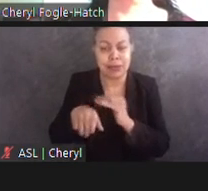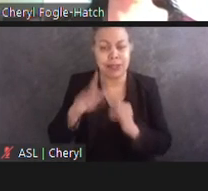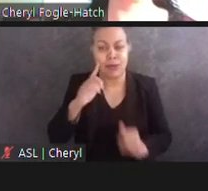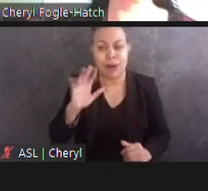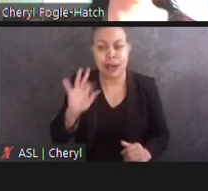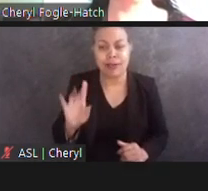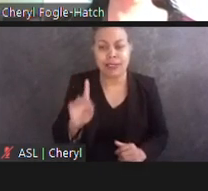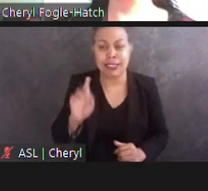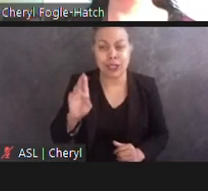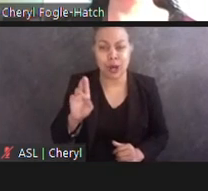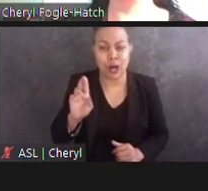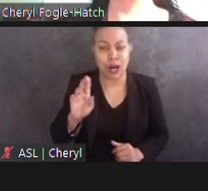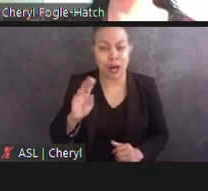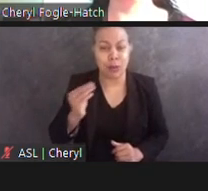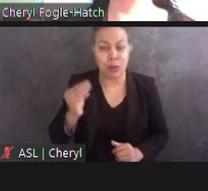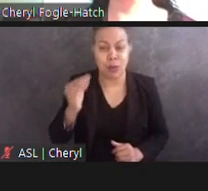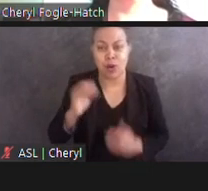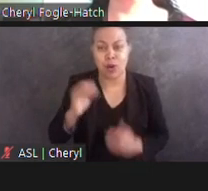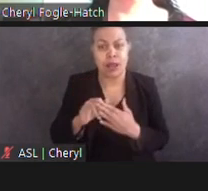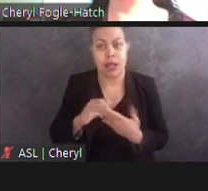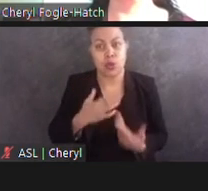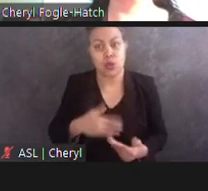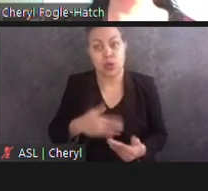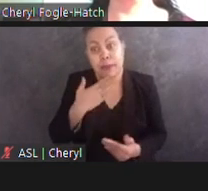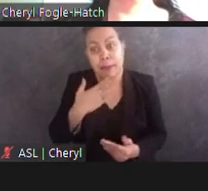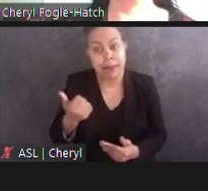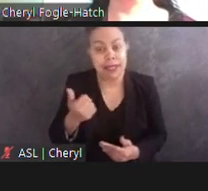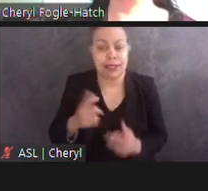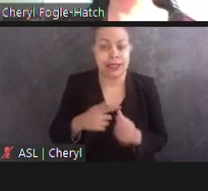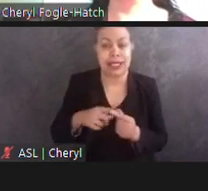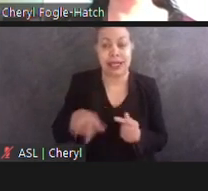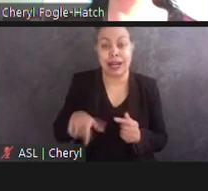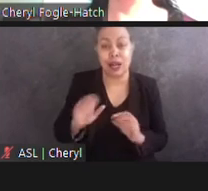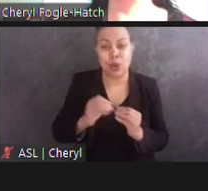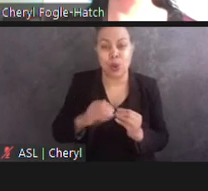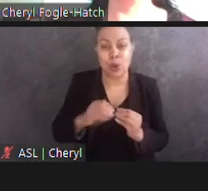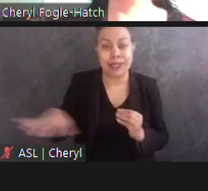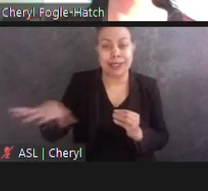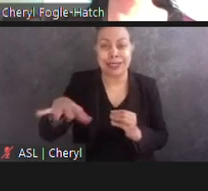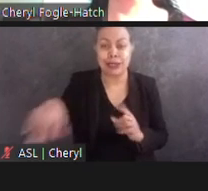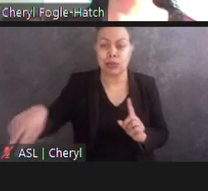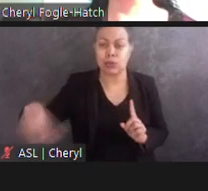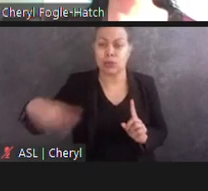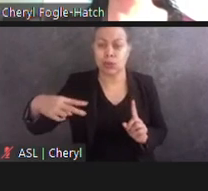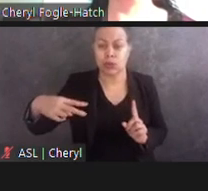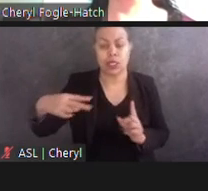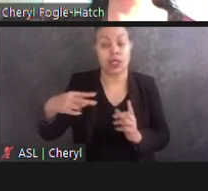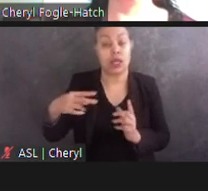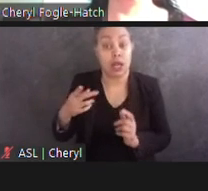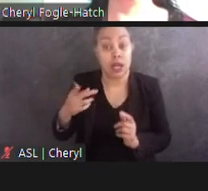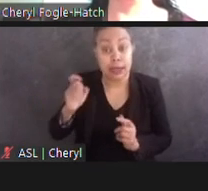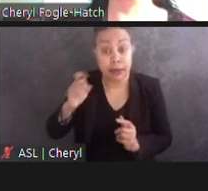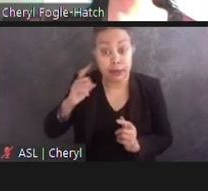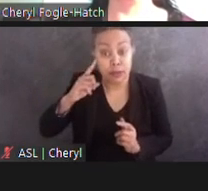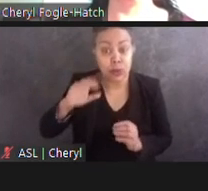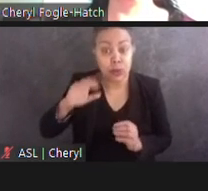best, so that other entities, both public and private, will see this and set